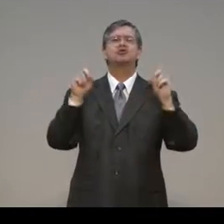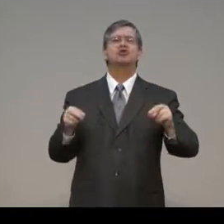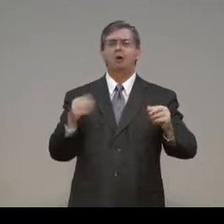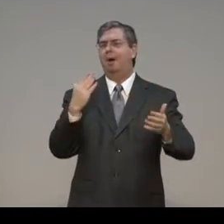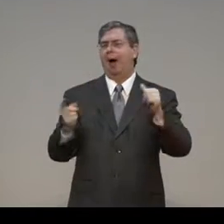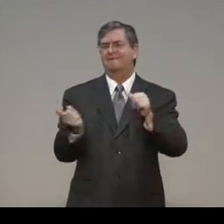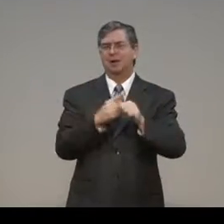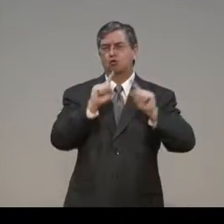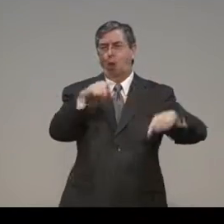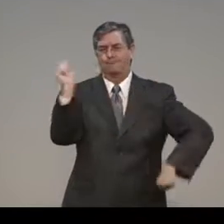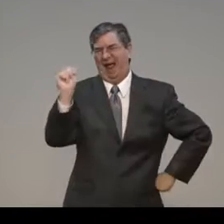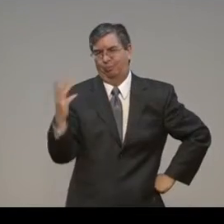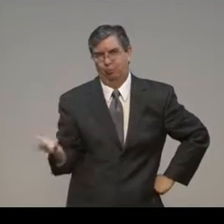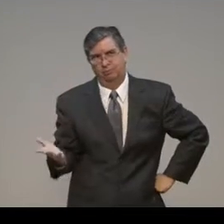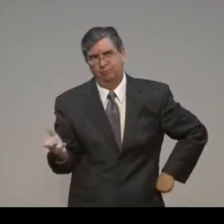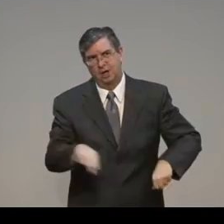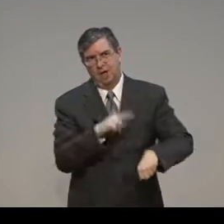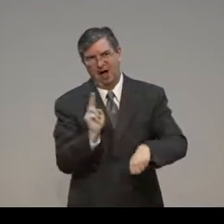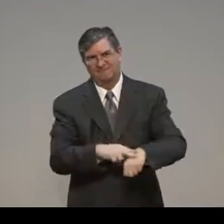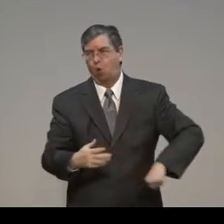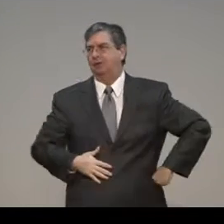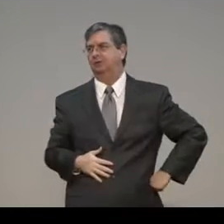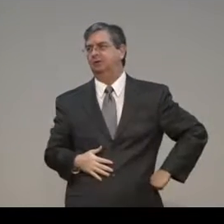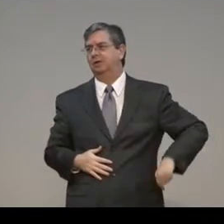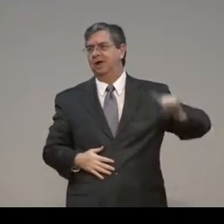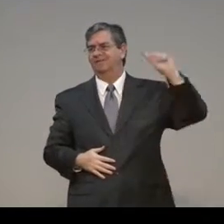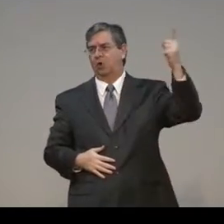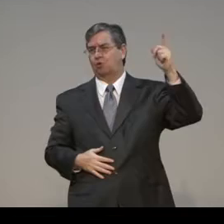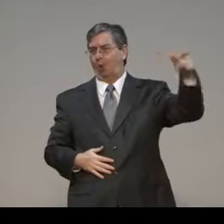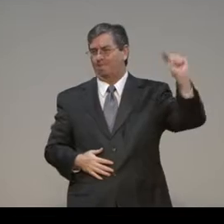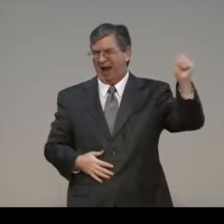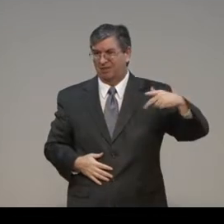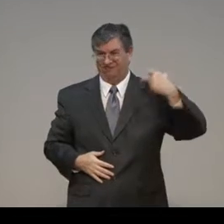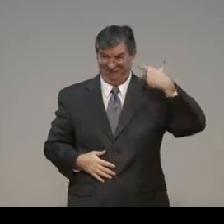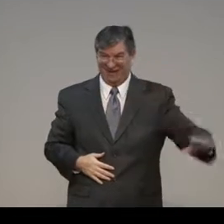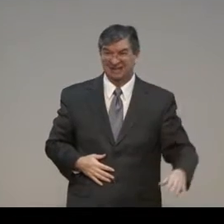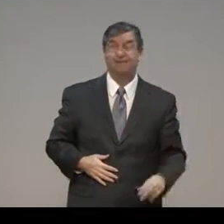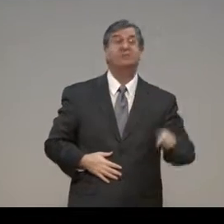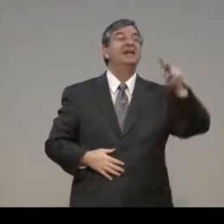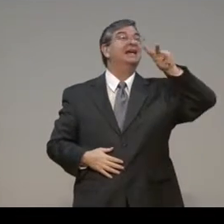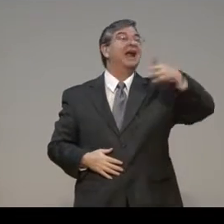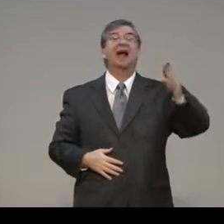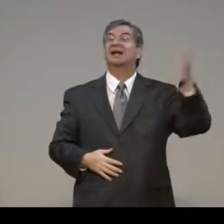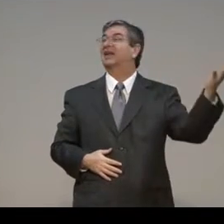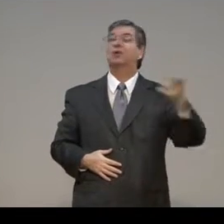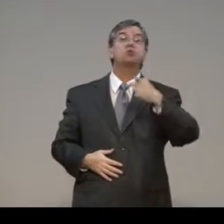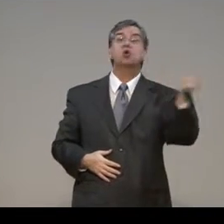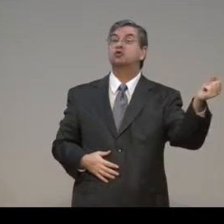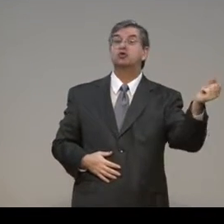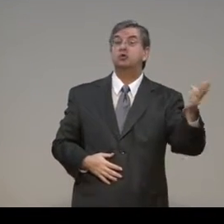What's the first thing you do when you go into the bathroom? You go to the bathroom. then what do you do after